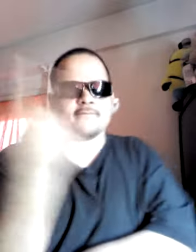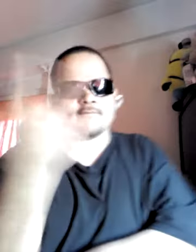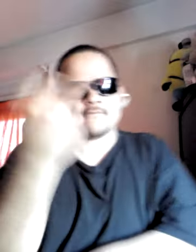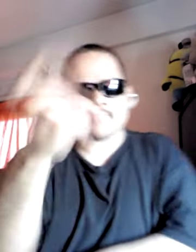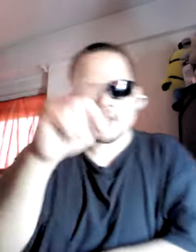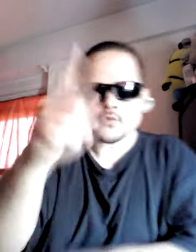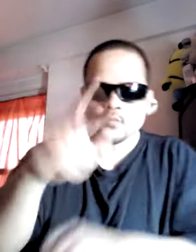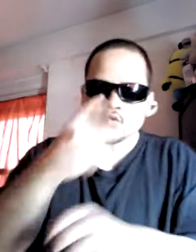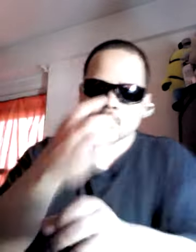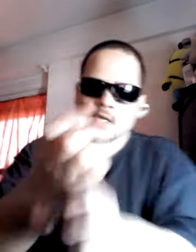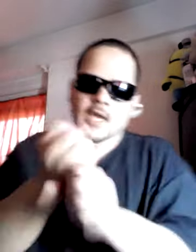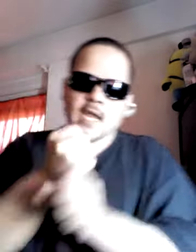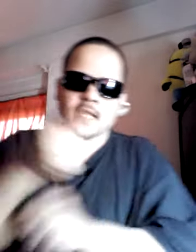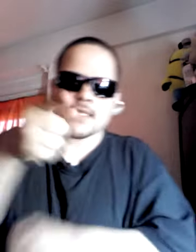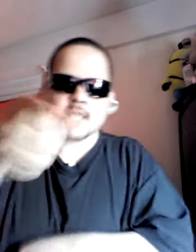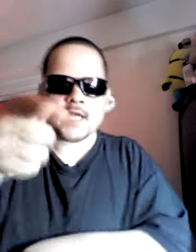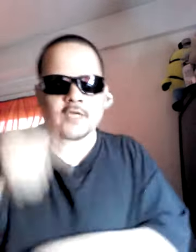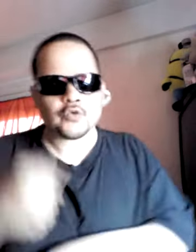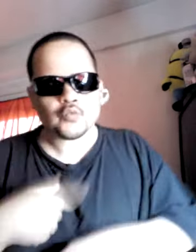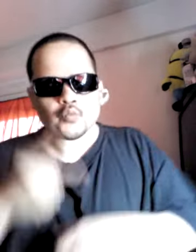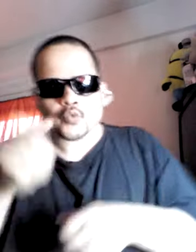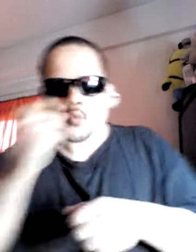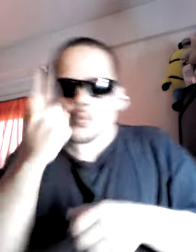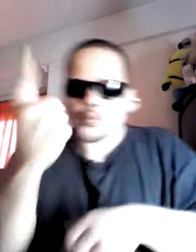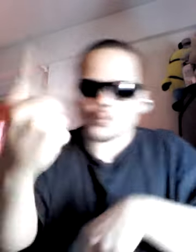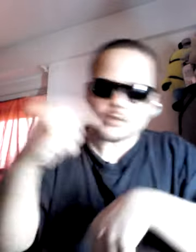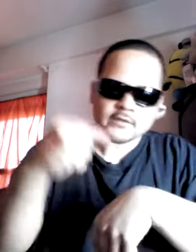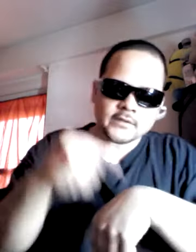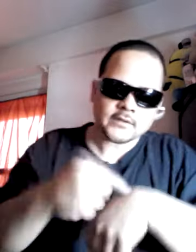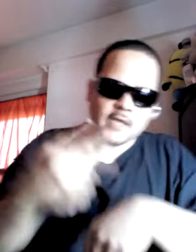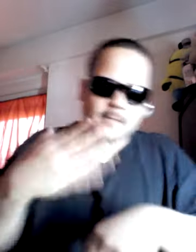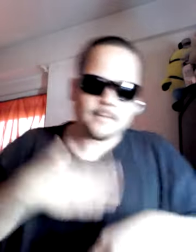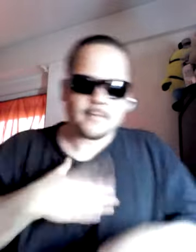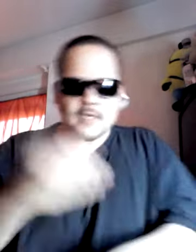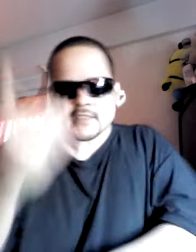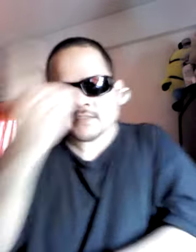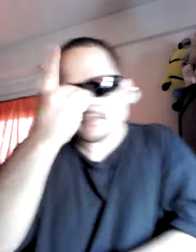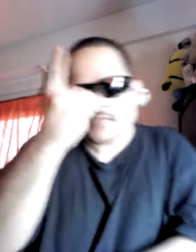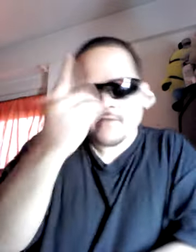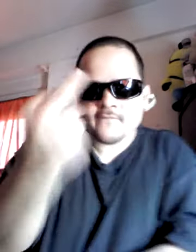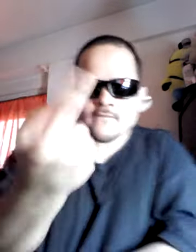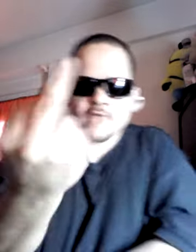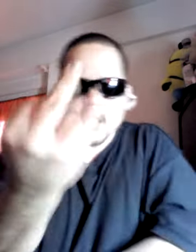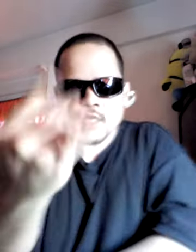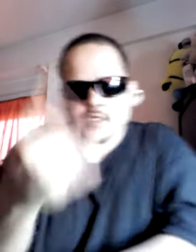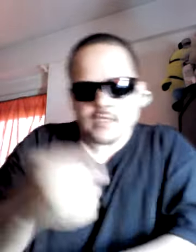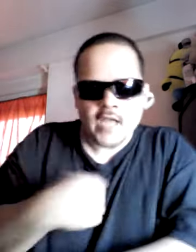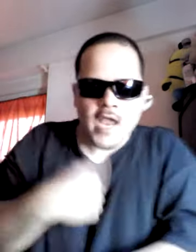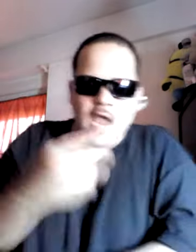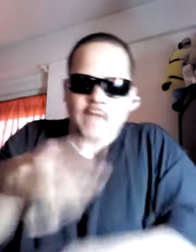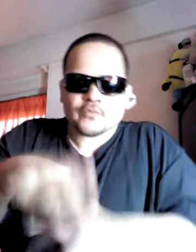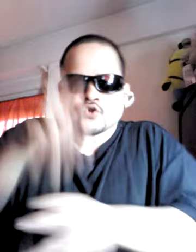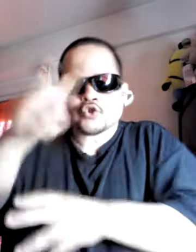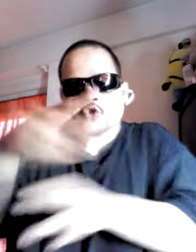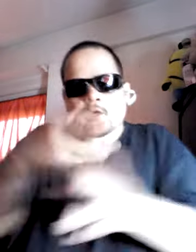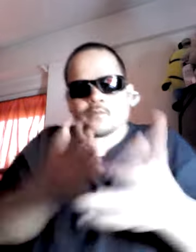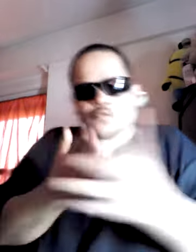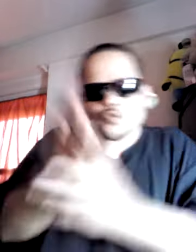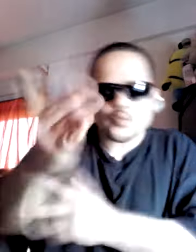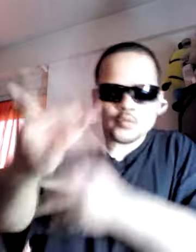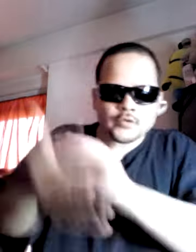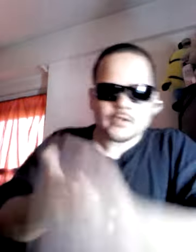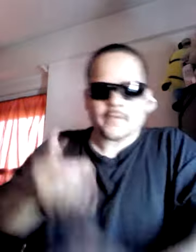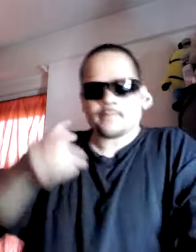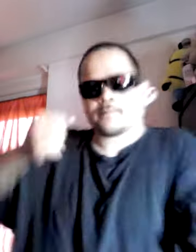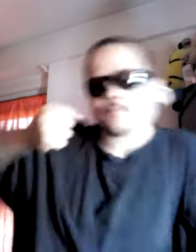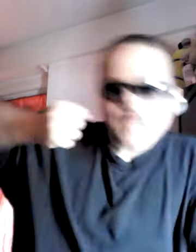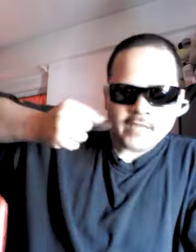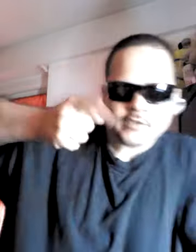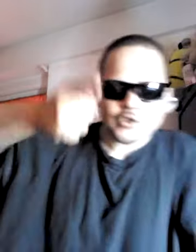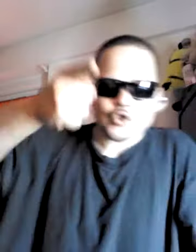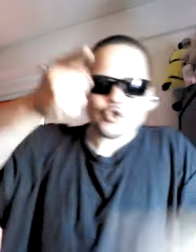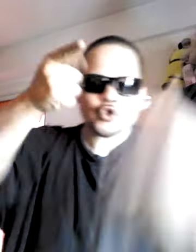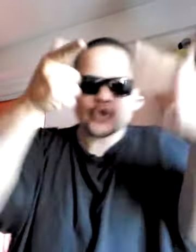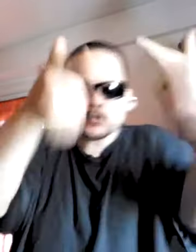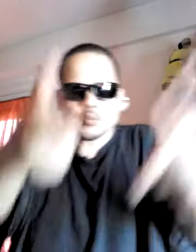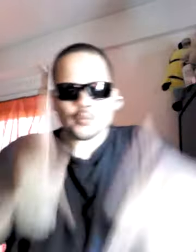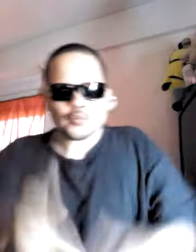One time's on my dick Fuck it, jump out Run through the alley to the bucket Now the village starts